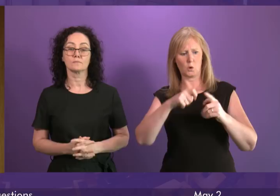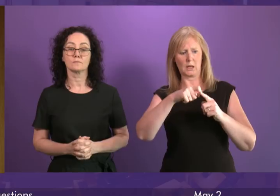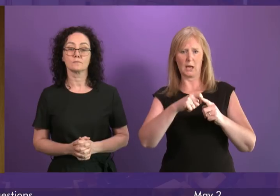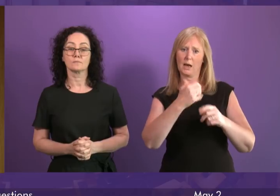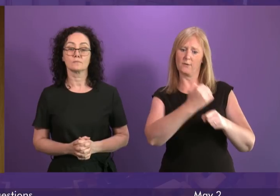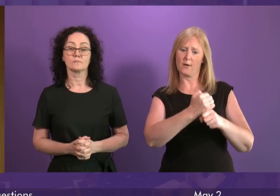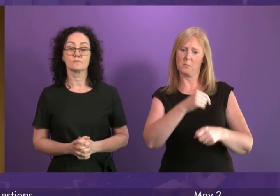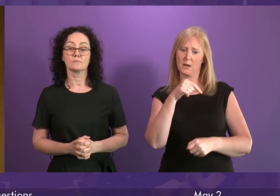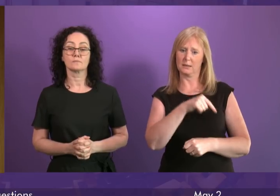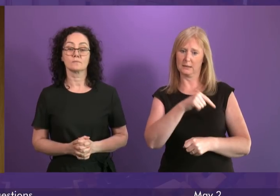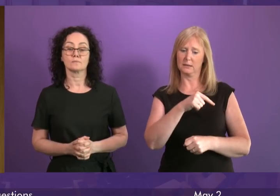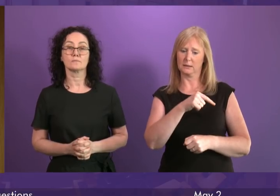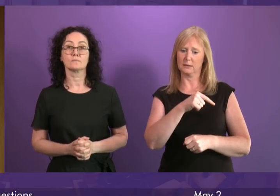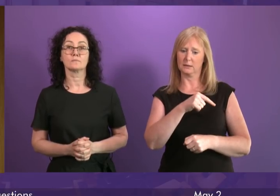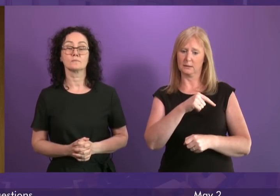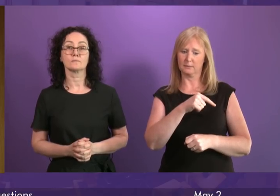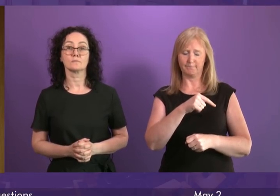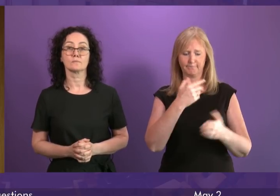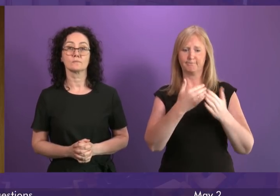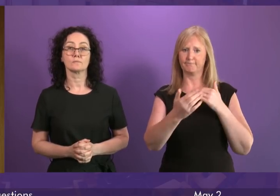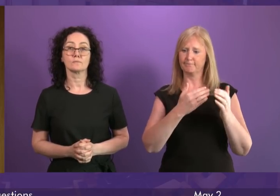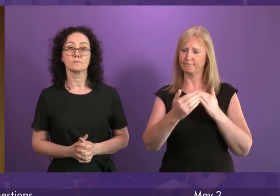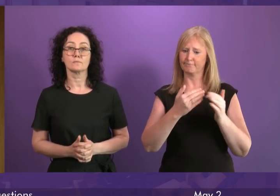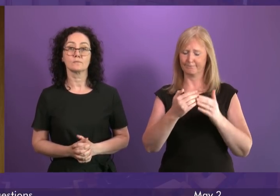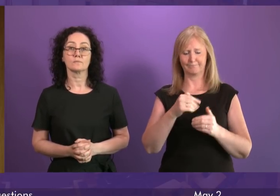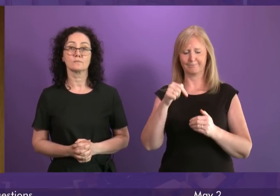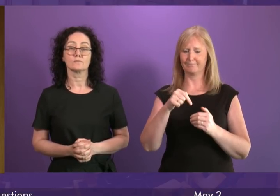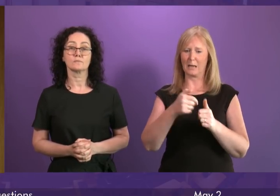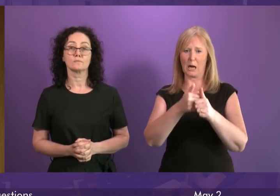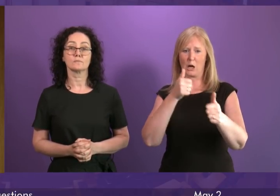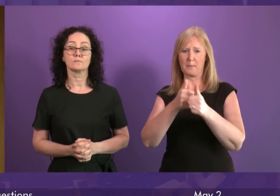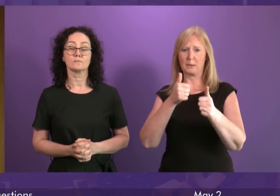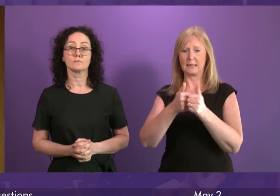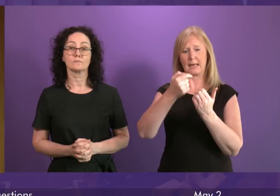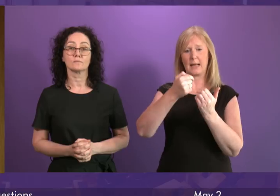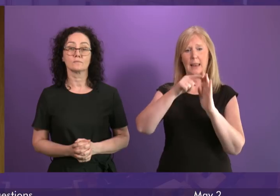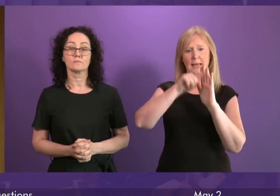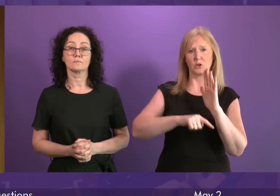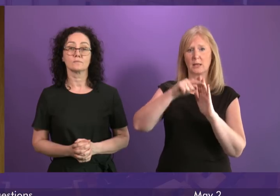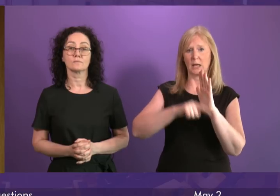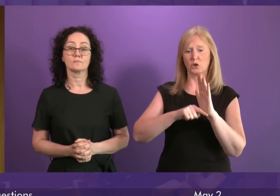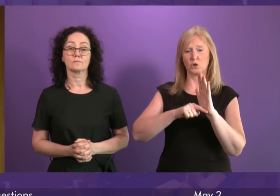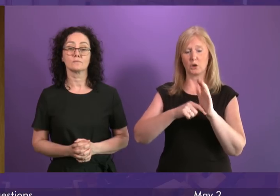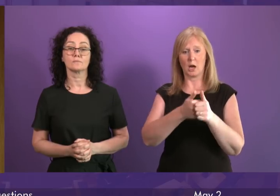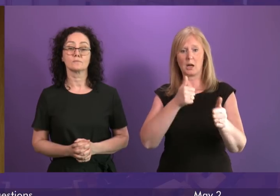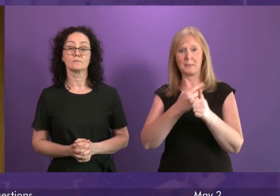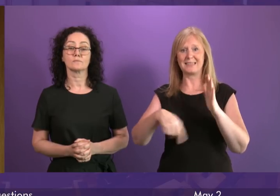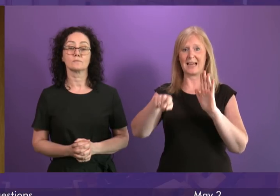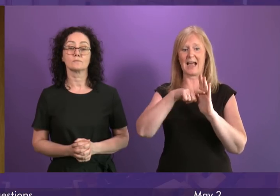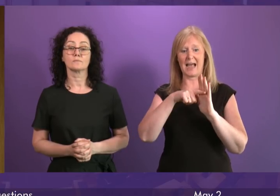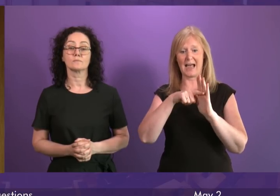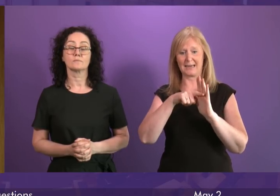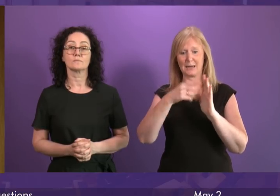the need to deal with the inadequacies in the Companies Legislation and the Companies Act which have been